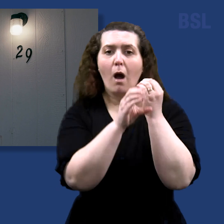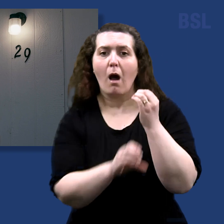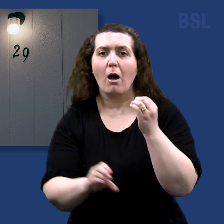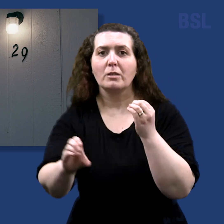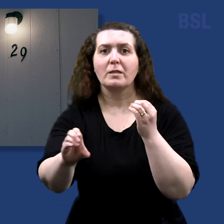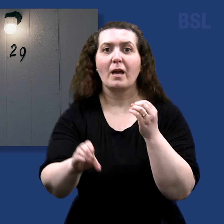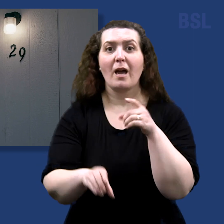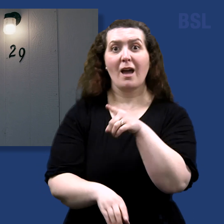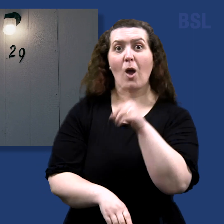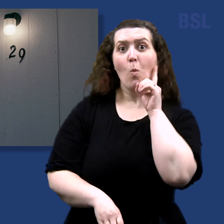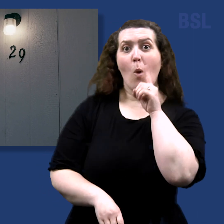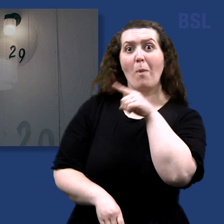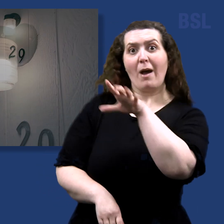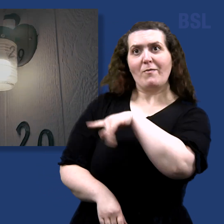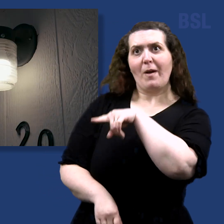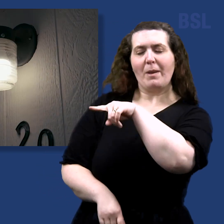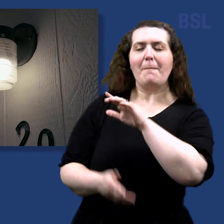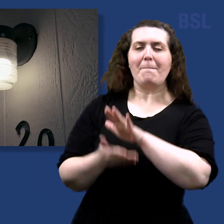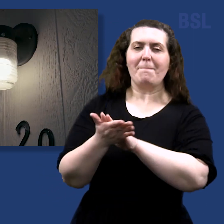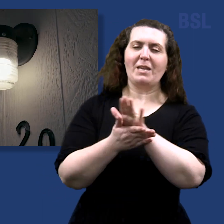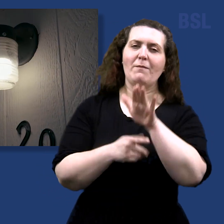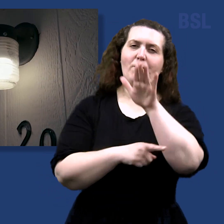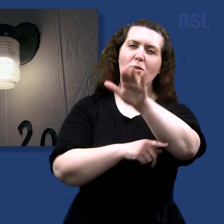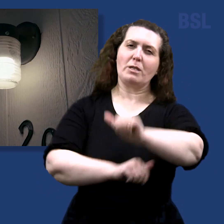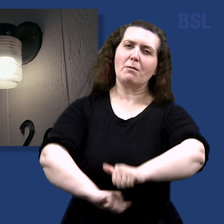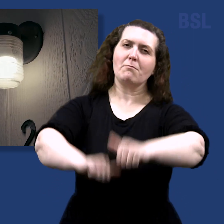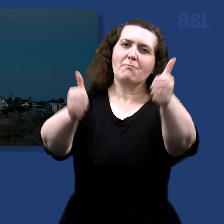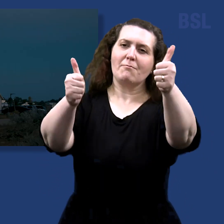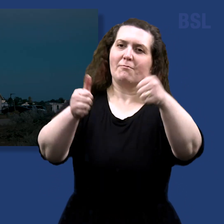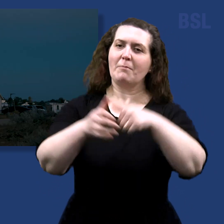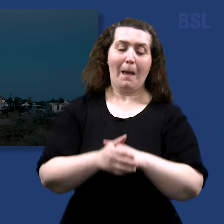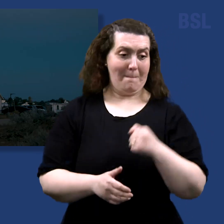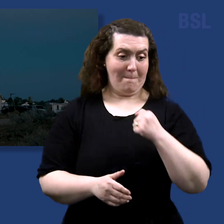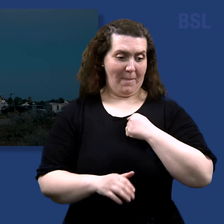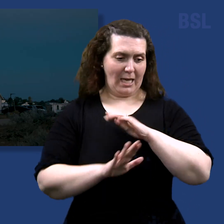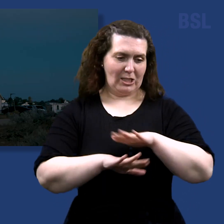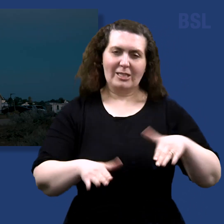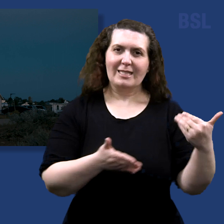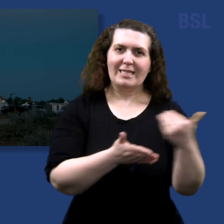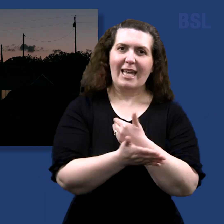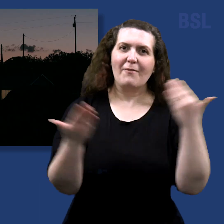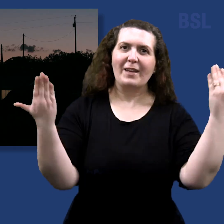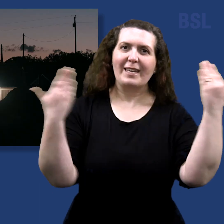it's a brighter future. So it keeps my kids safe at night. When they come late, it feels good.